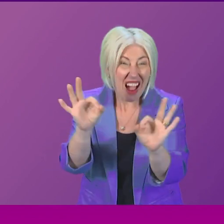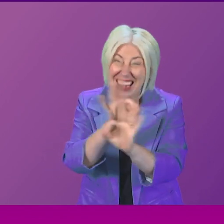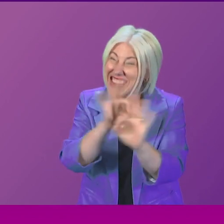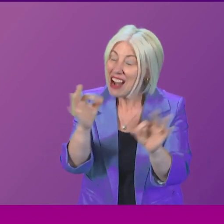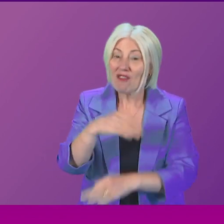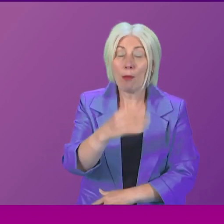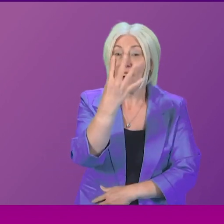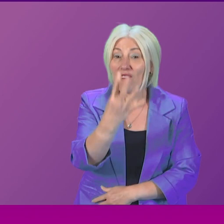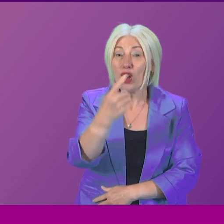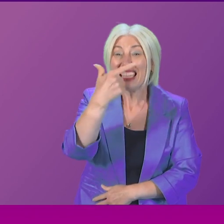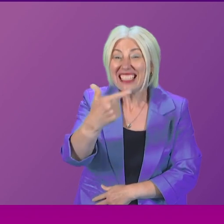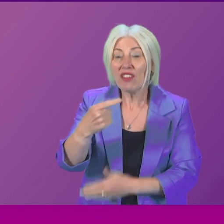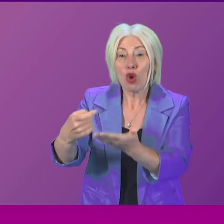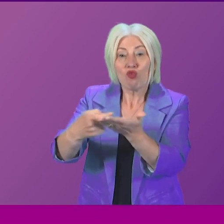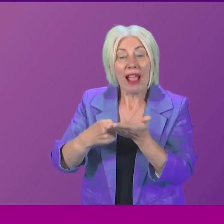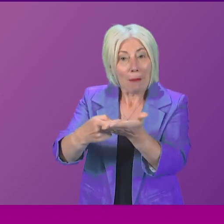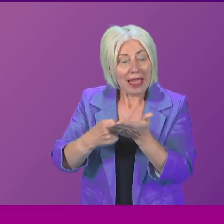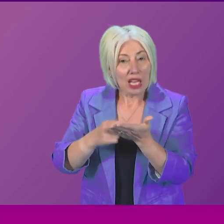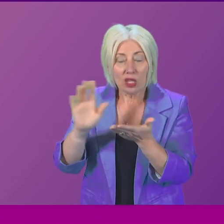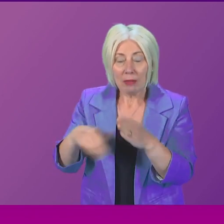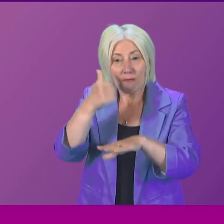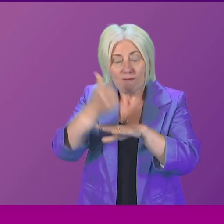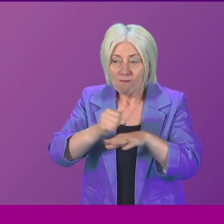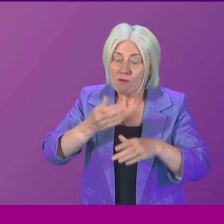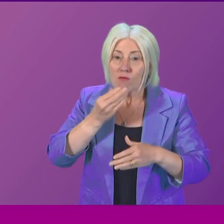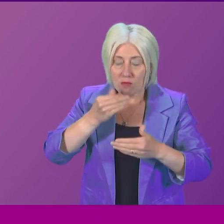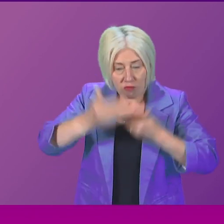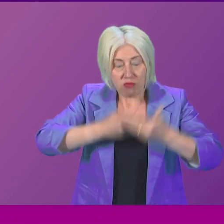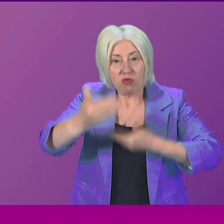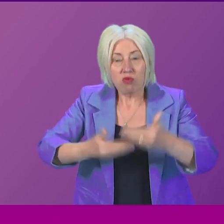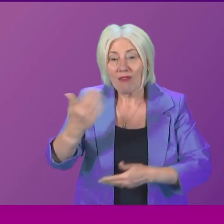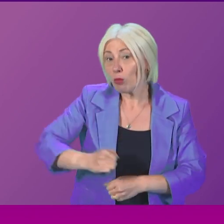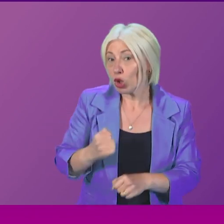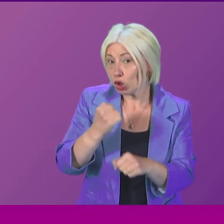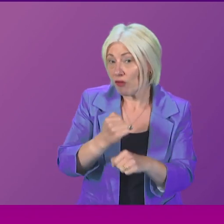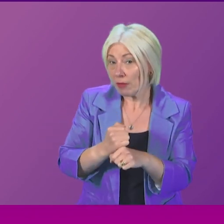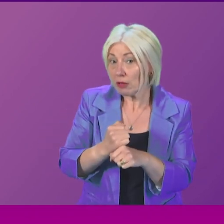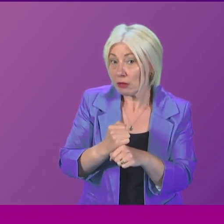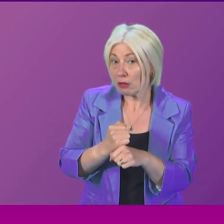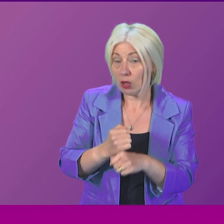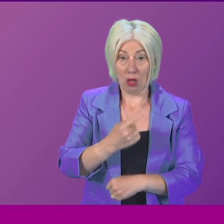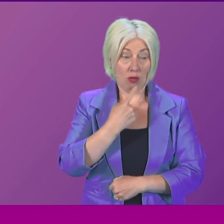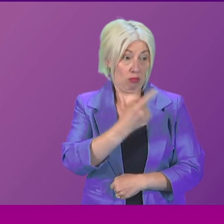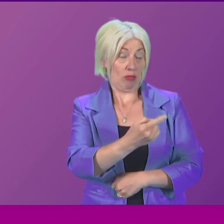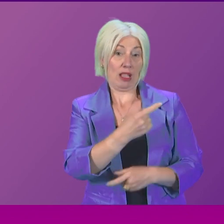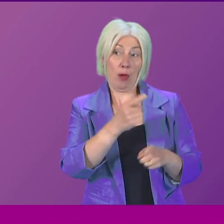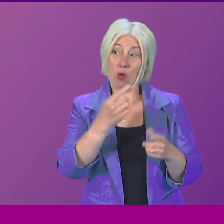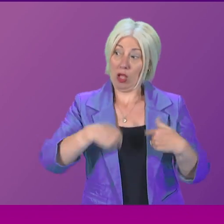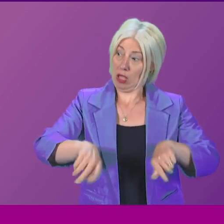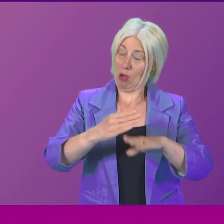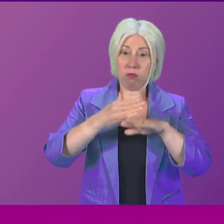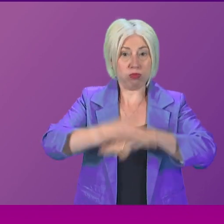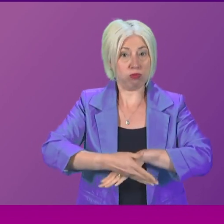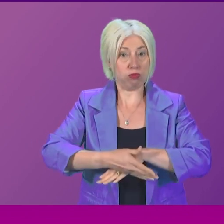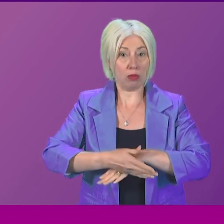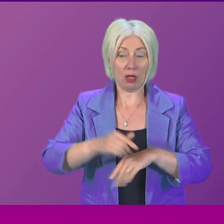the 46 recommendations have been implemented by the Scottish Government. Now, he's referred to the work that colleagues across the Chamber have